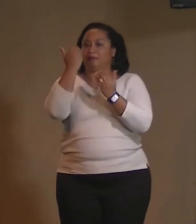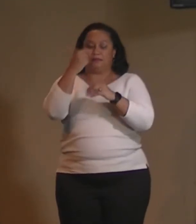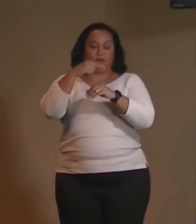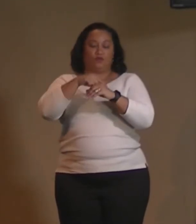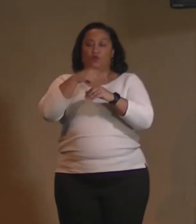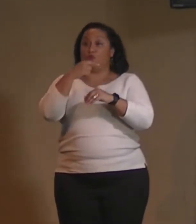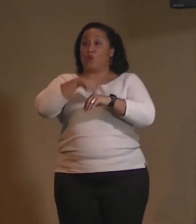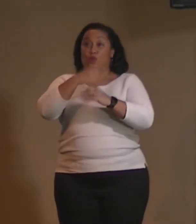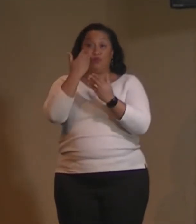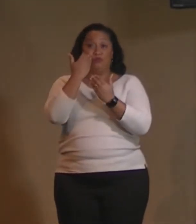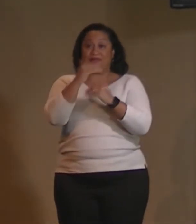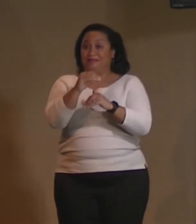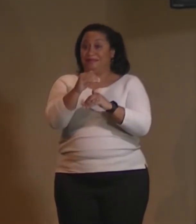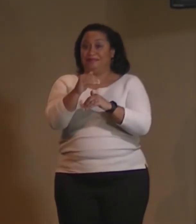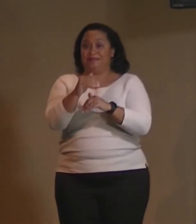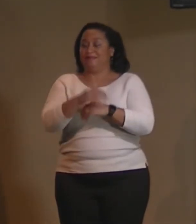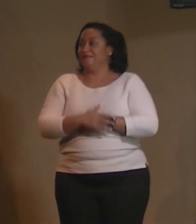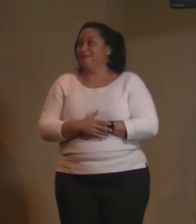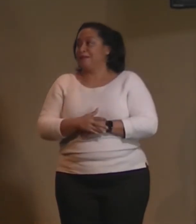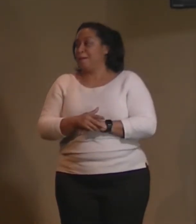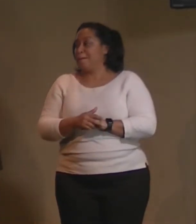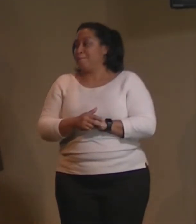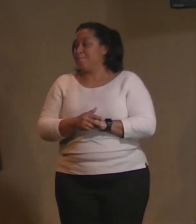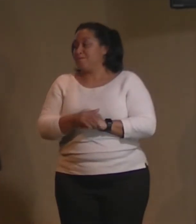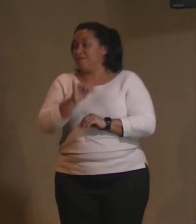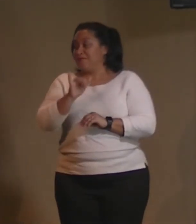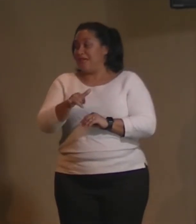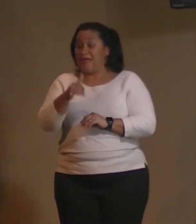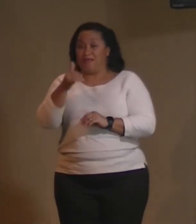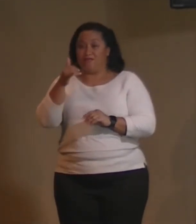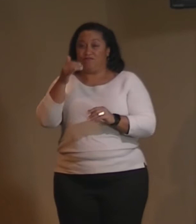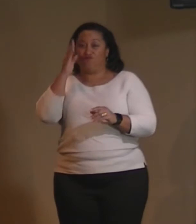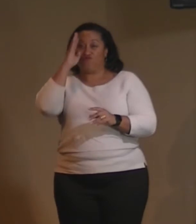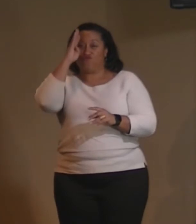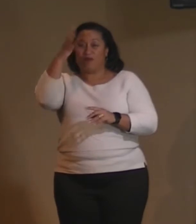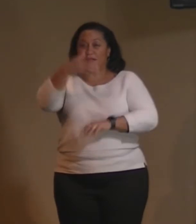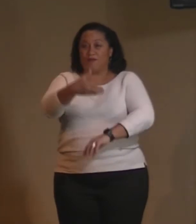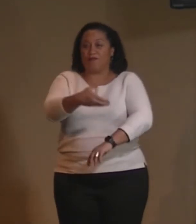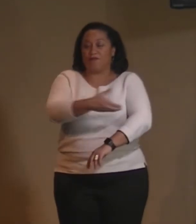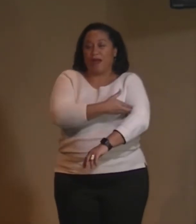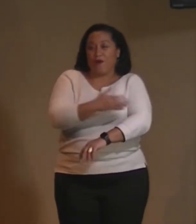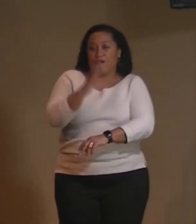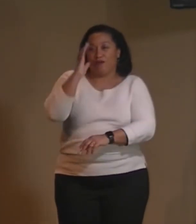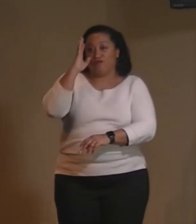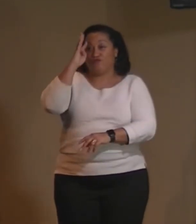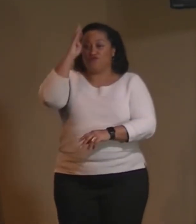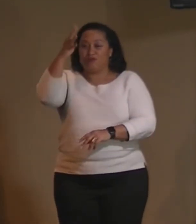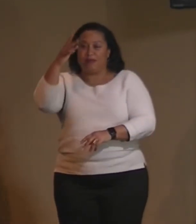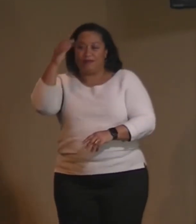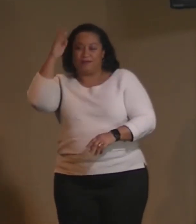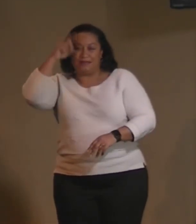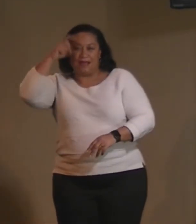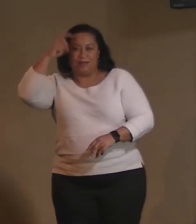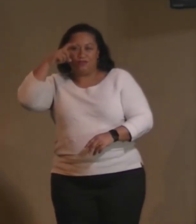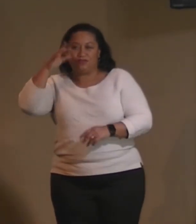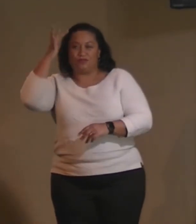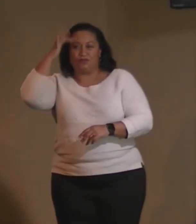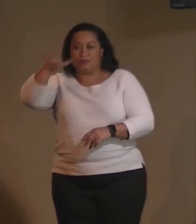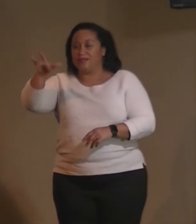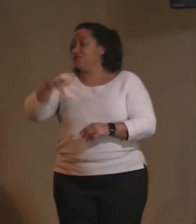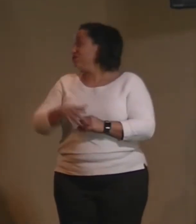the thing itself is that creative power creative intelligence it is